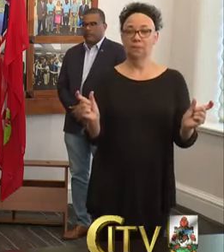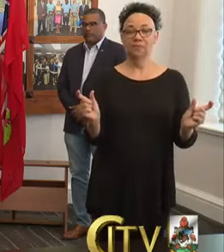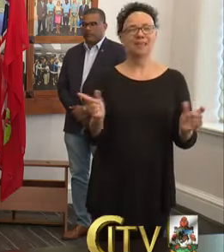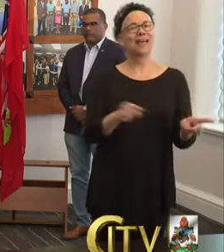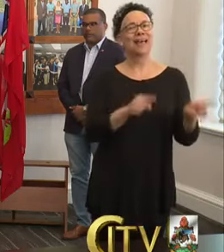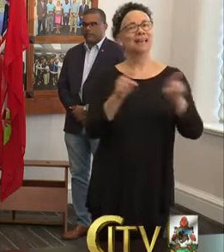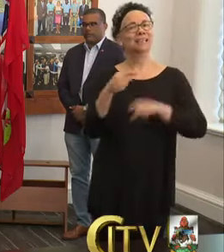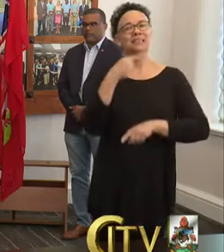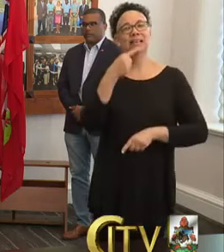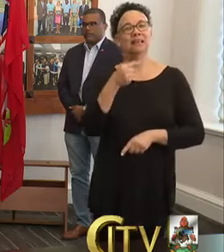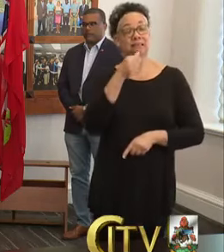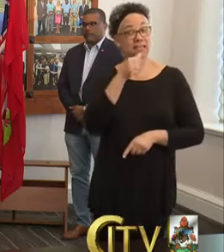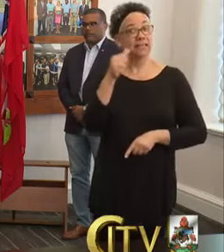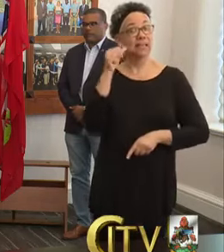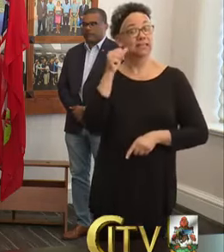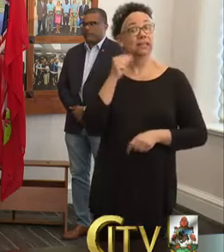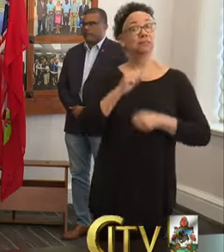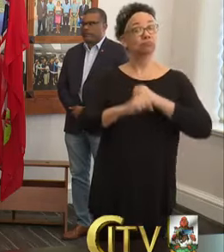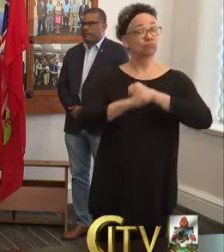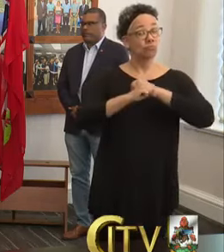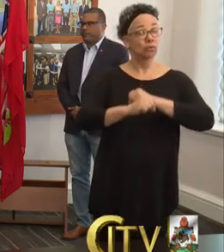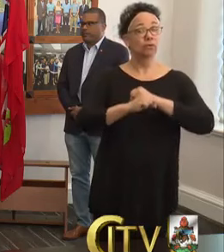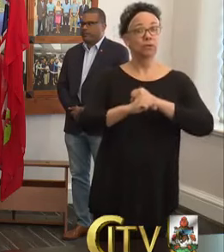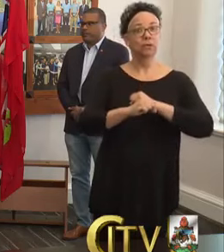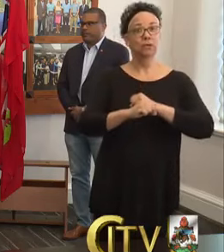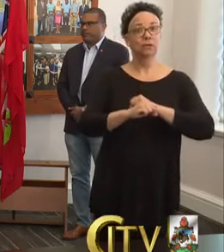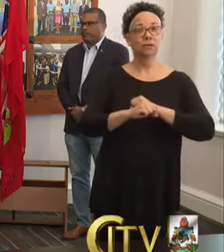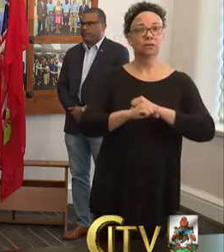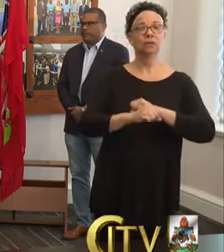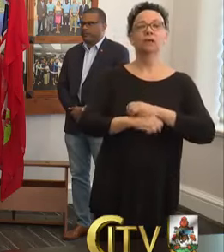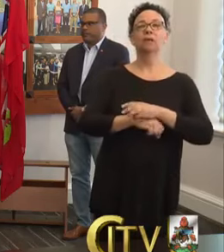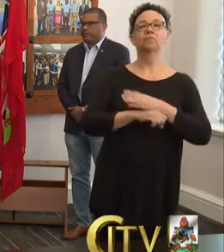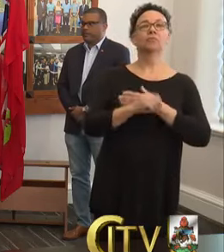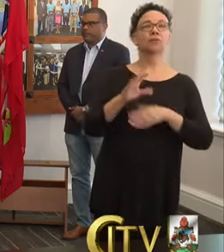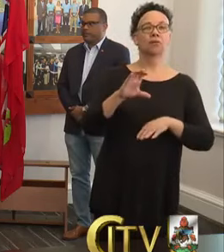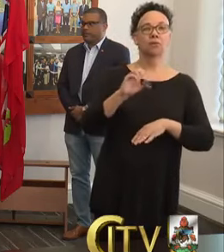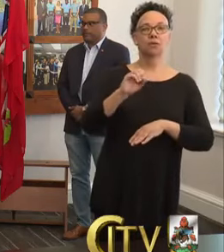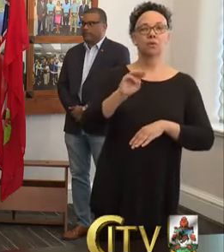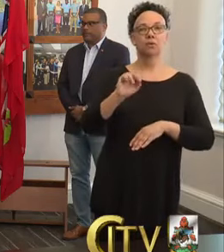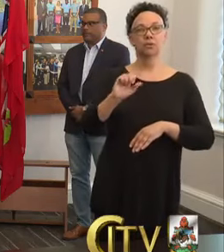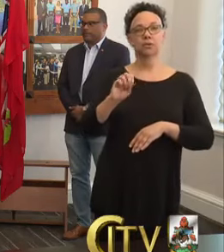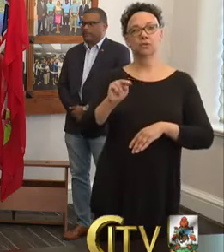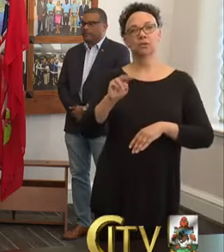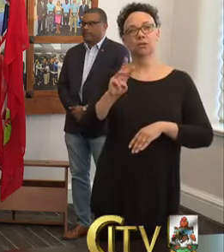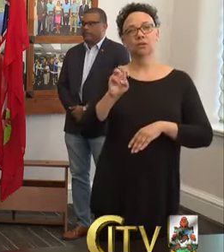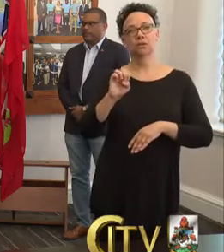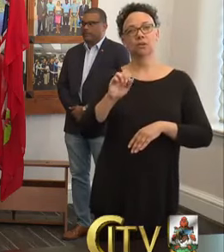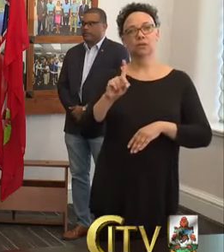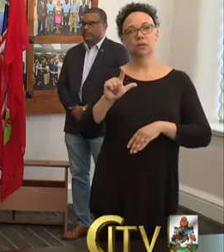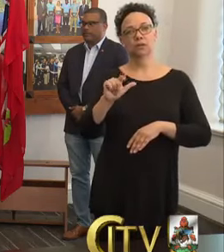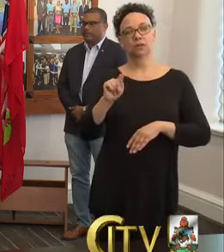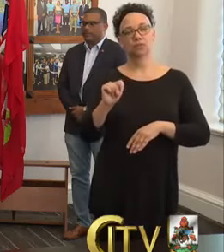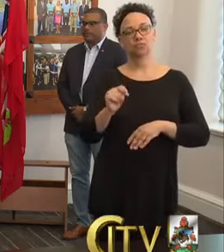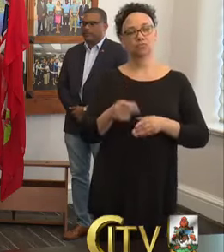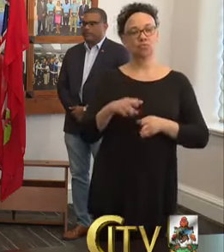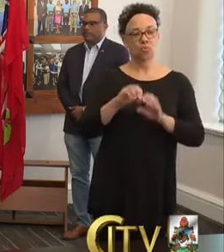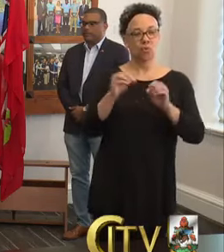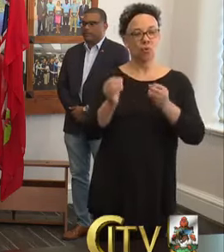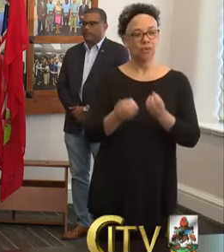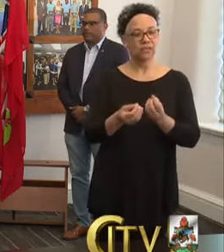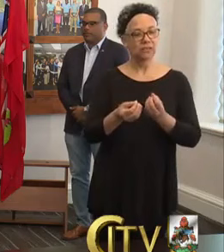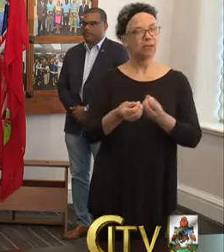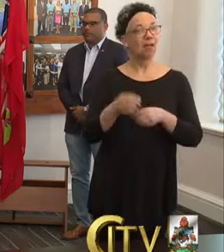mentioned at yesterday's press conference, the Foreign and Commonwealth Office recognises the importance of helping Bermuda students